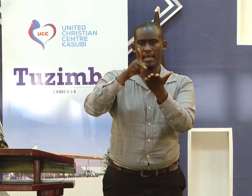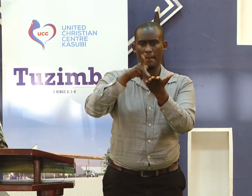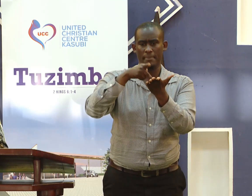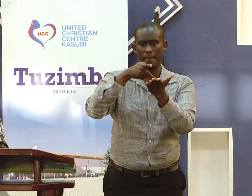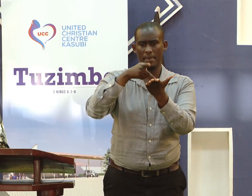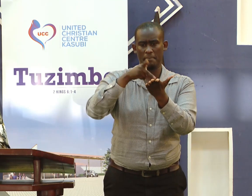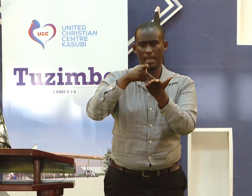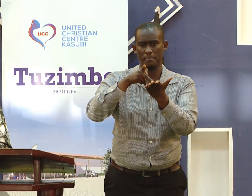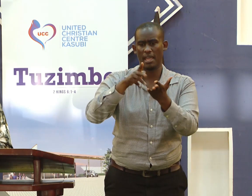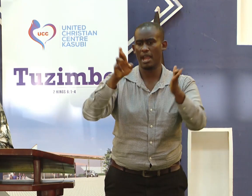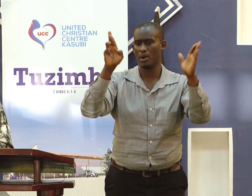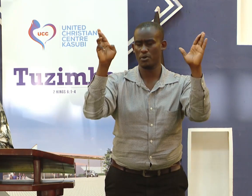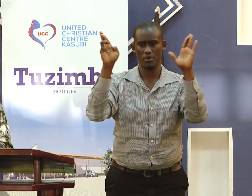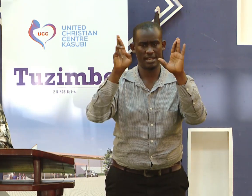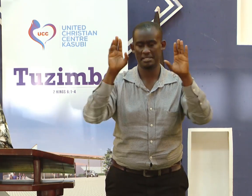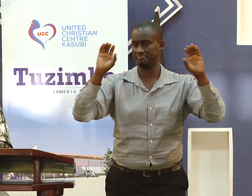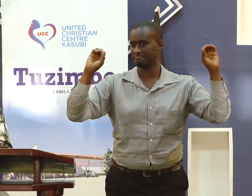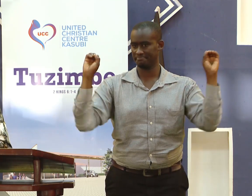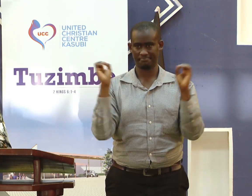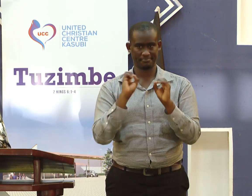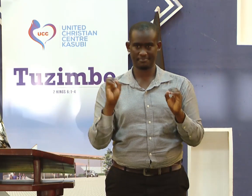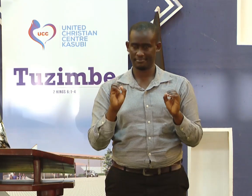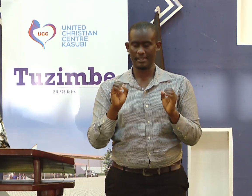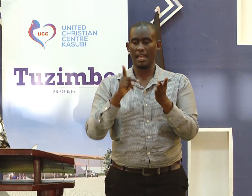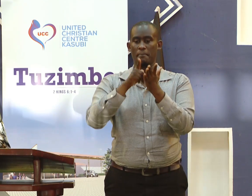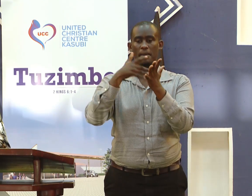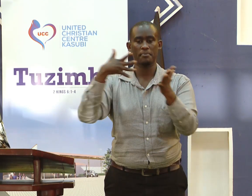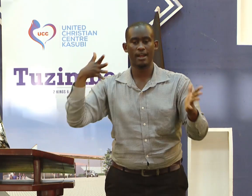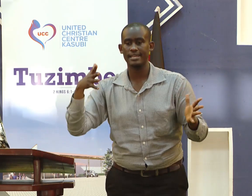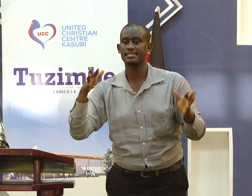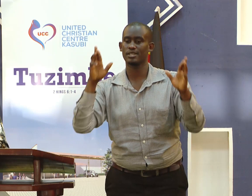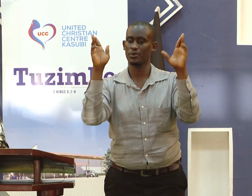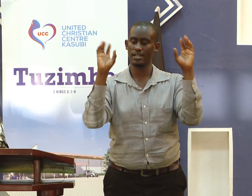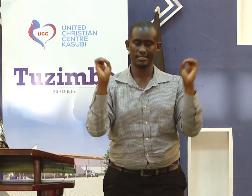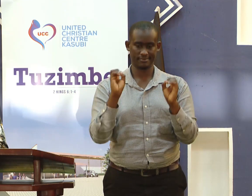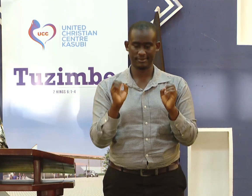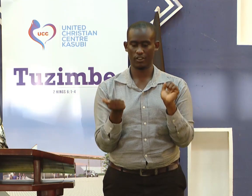They are not ready to pay the price to transform their lives.